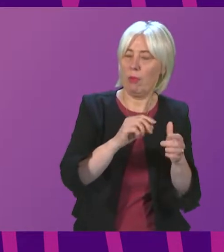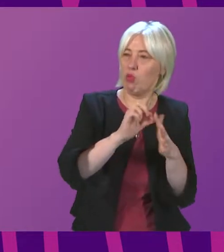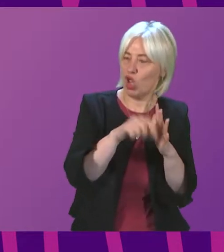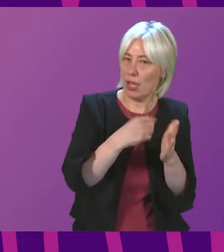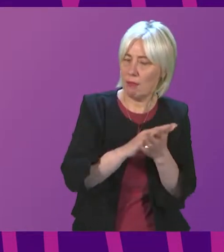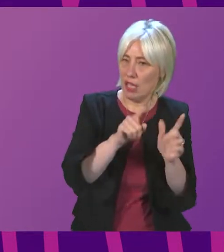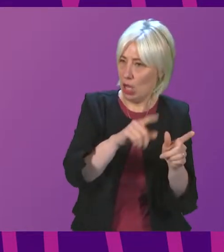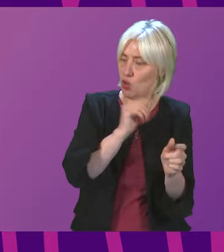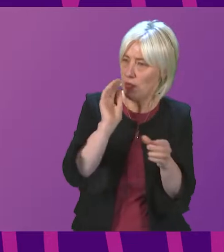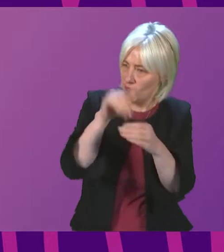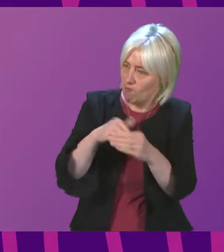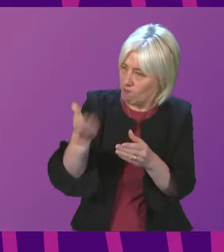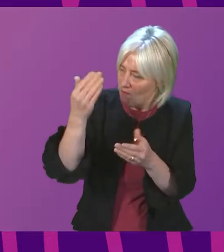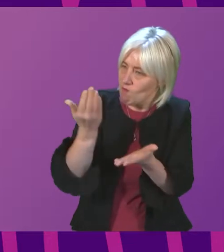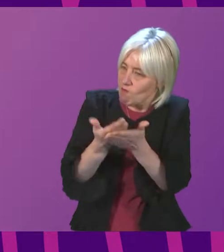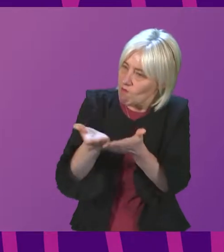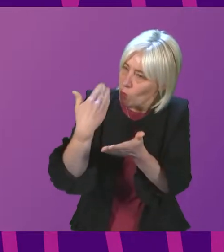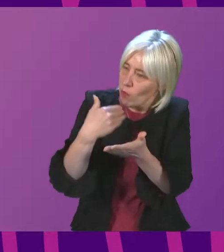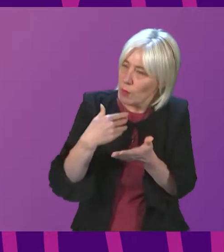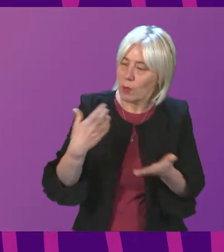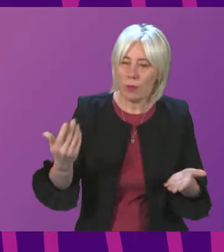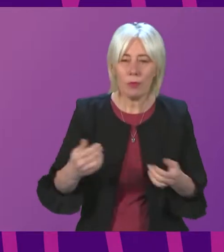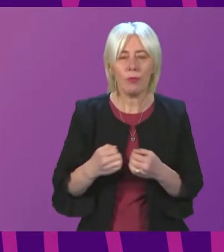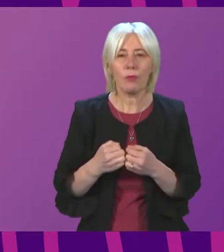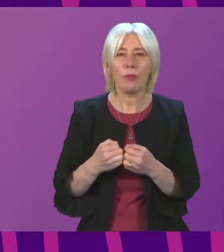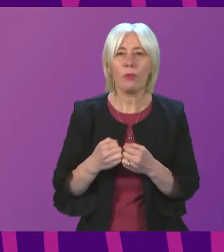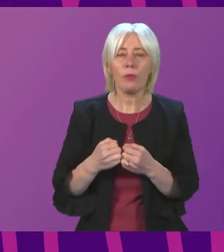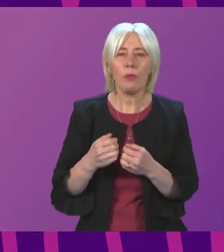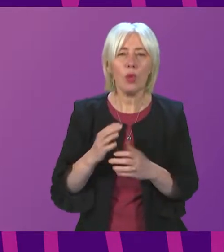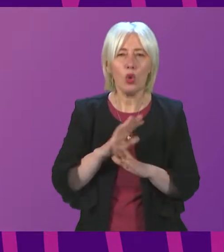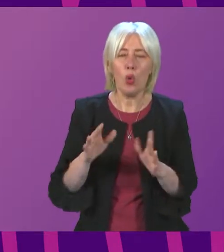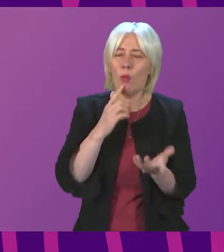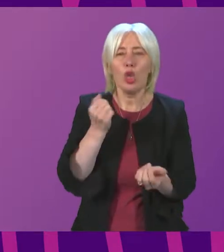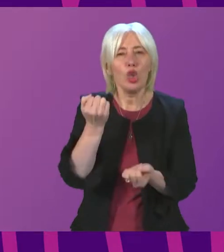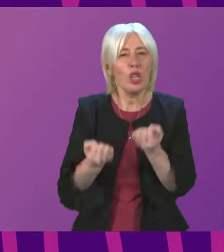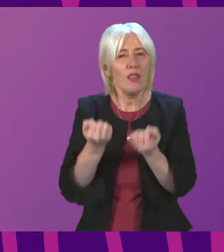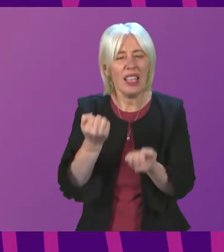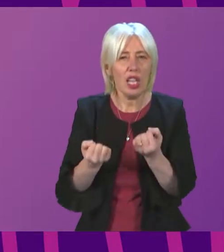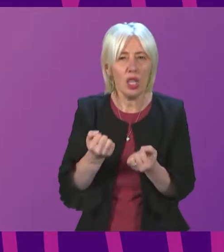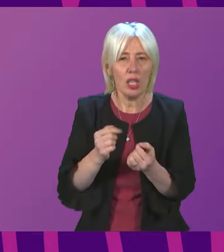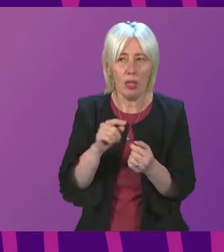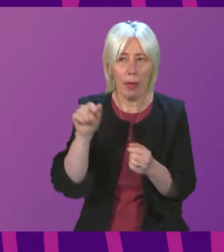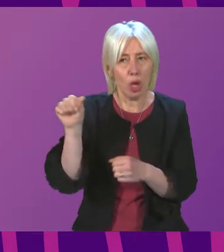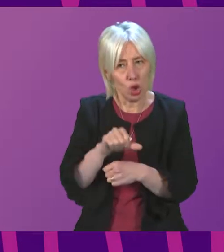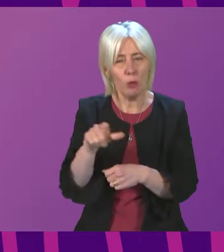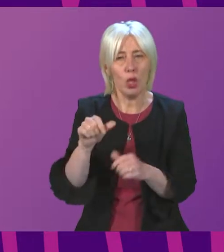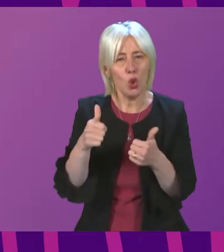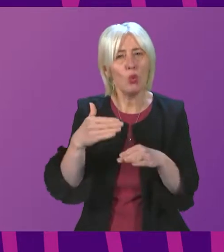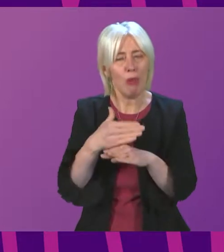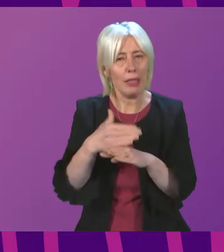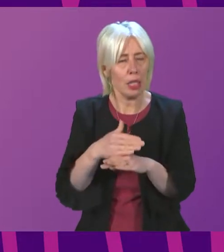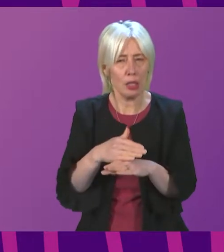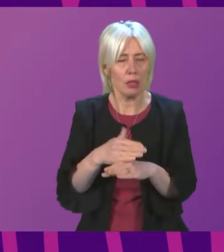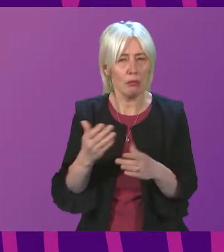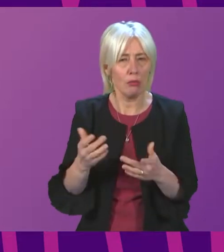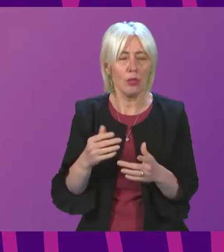interrogate rather than just simply suggesting without any real real thorough justification why it's not seen as good practice and so i think further